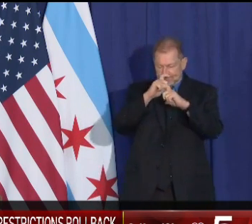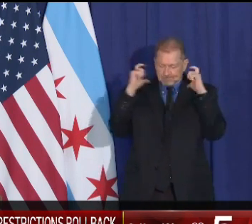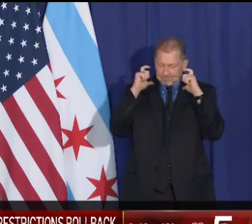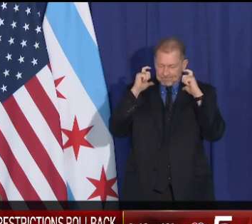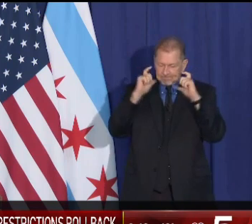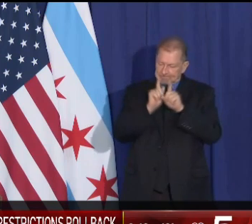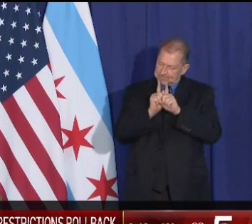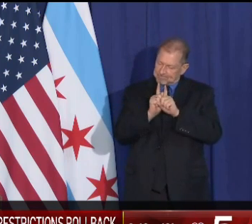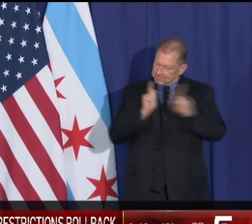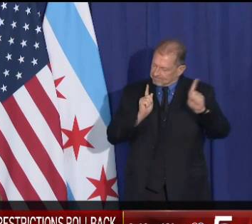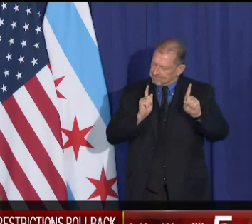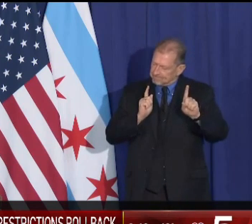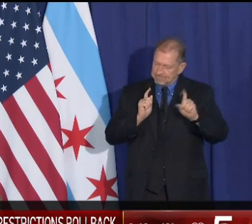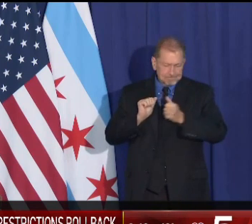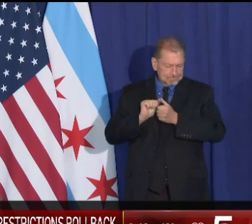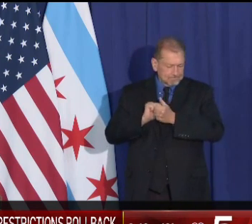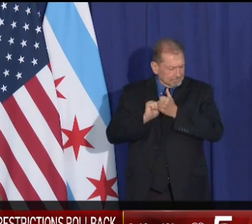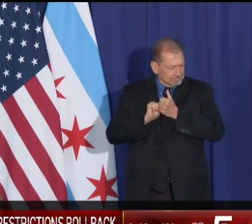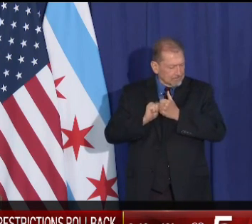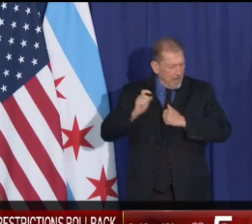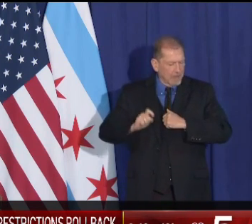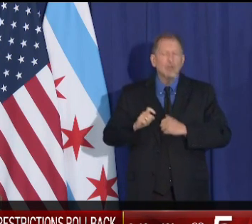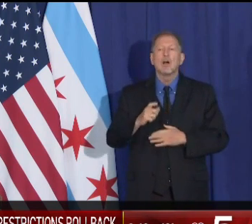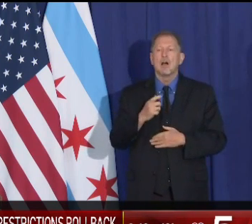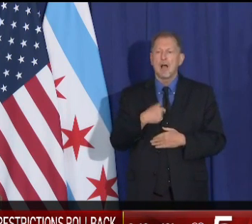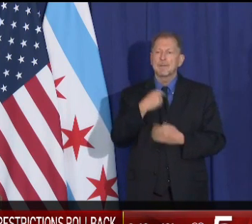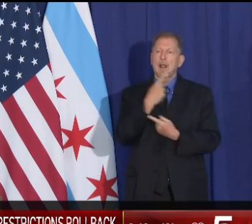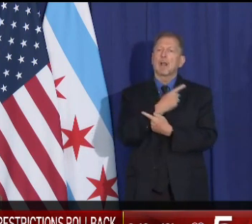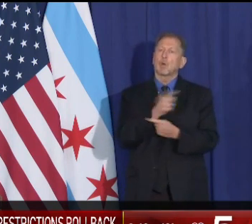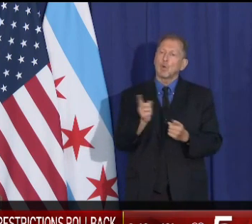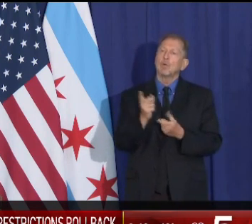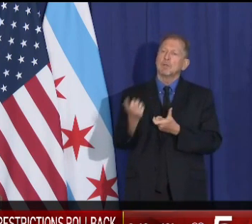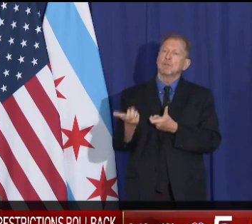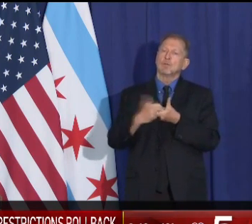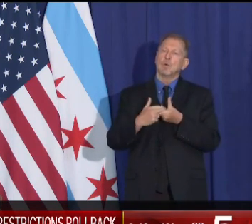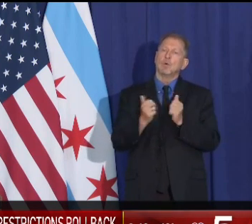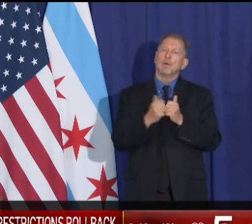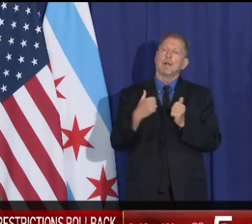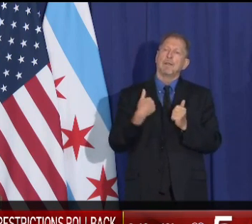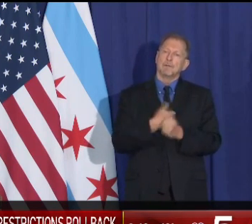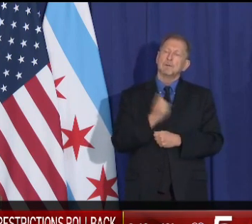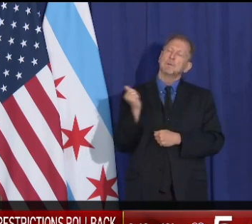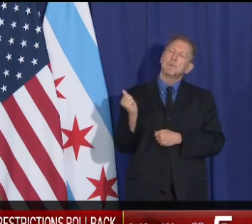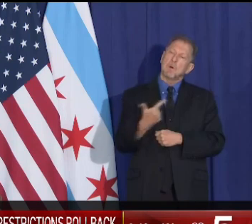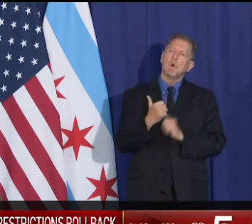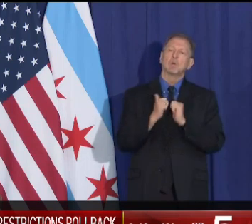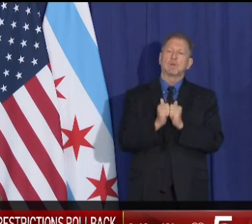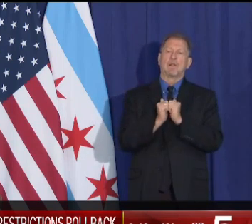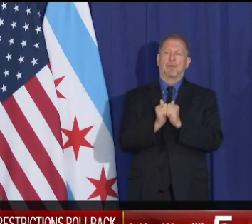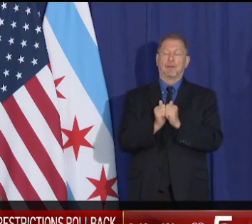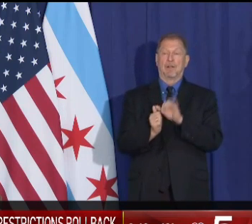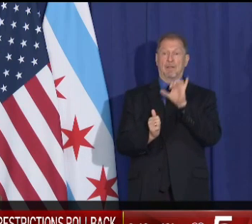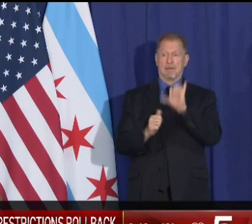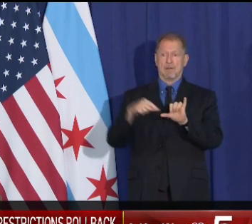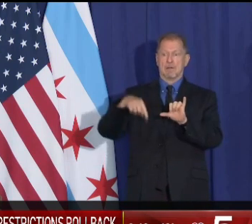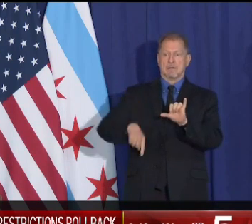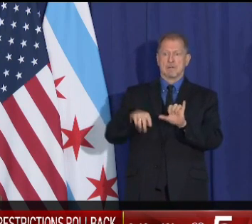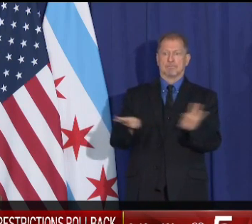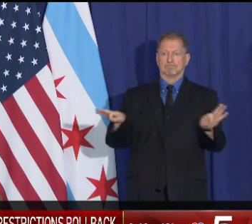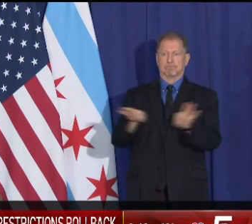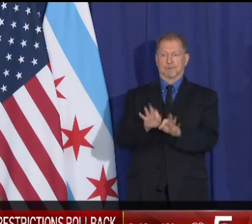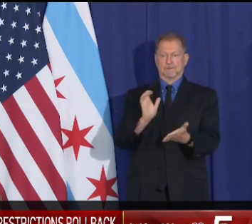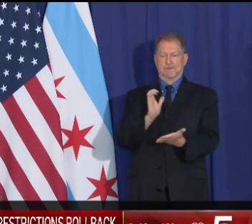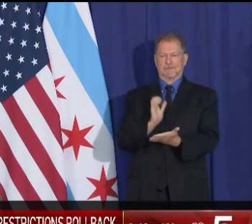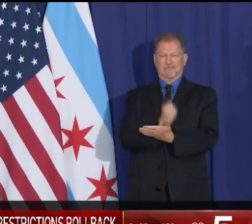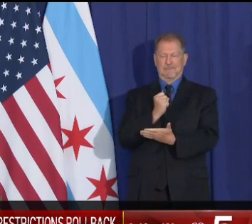our fellow Chicagoans to be with us, everyone in this fight. This is our moment to make